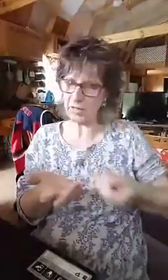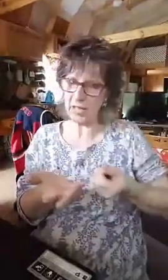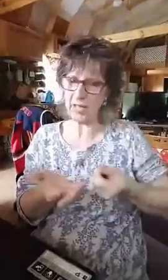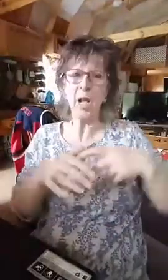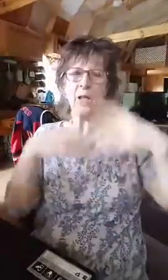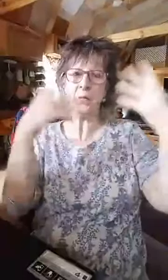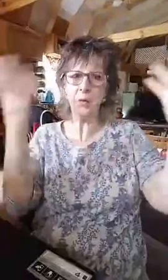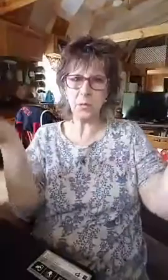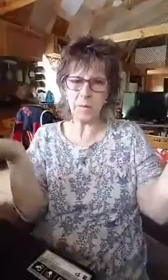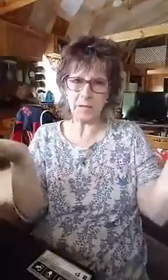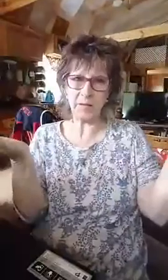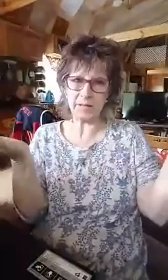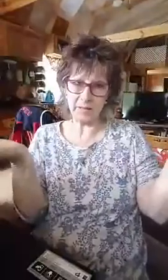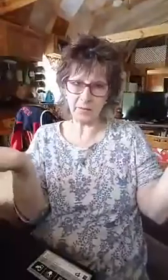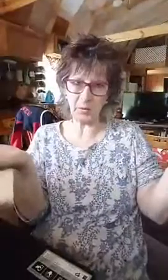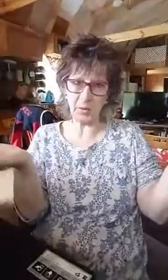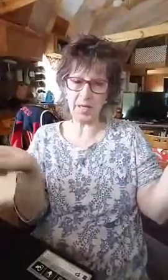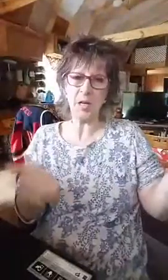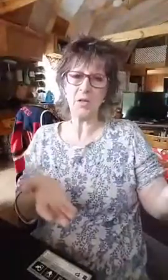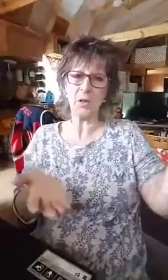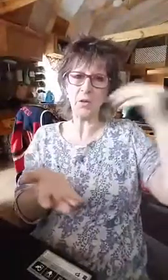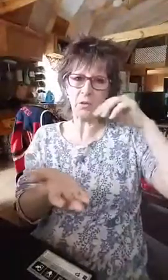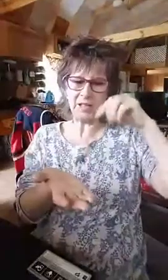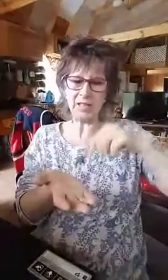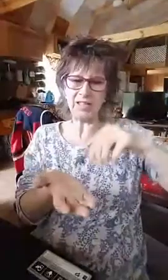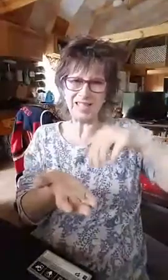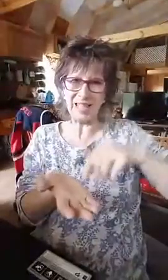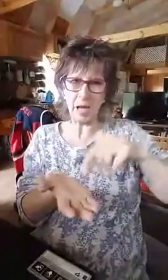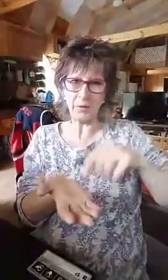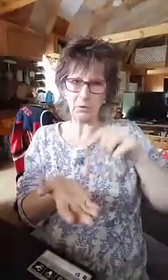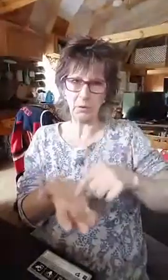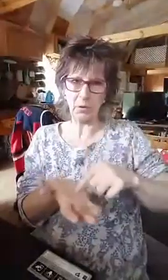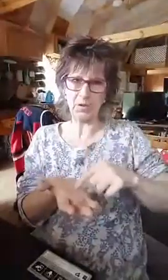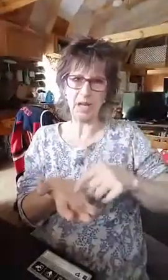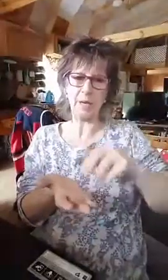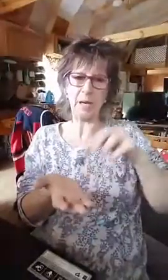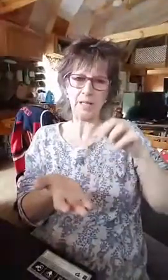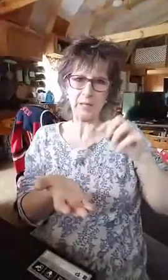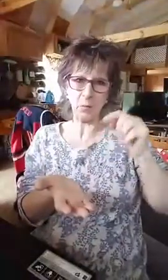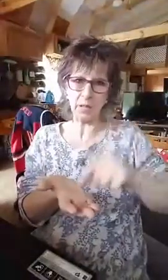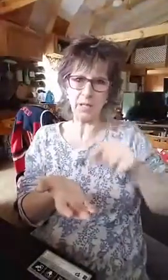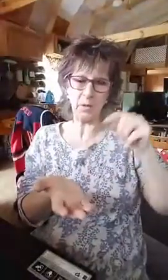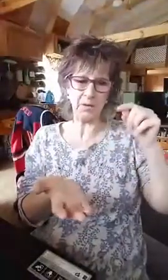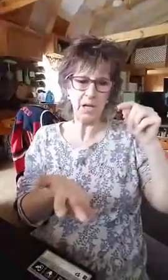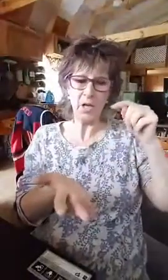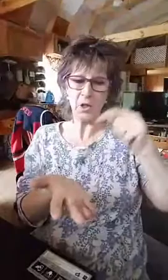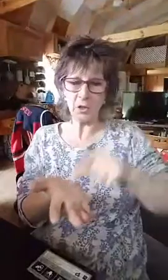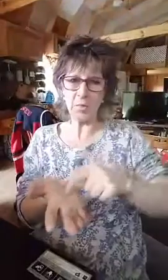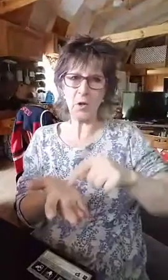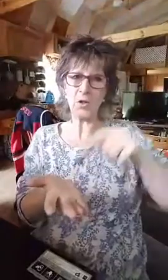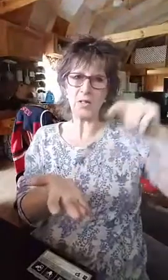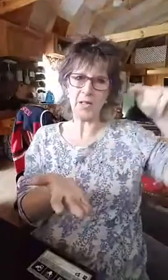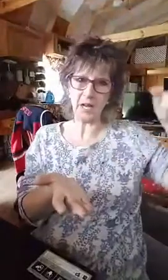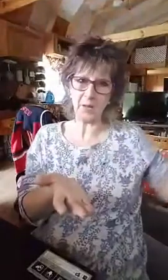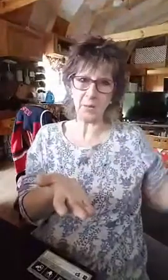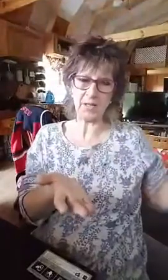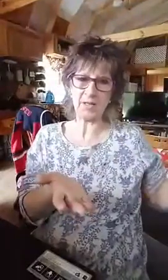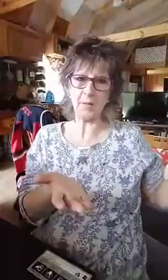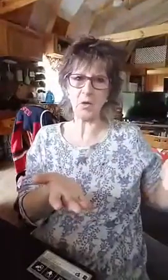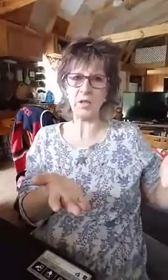down, the fruit will manifest in a different way. So you need to dig out the roots. And by working with your emotions, that other person's emotions